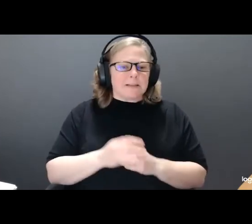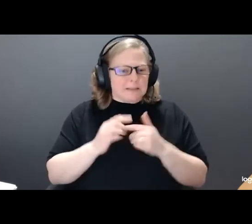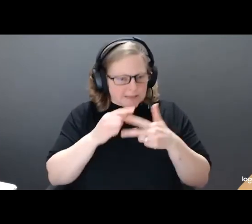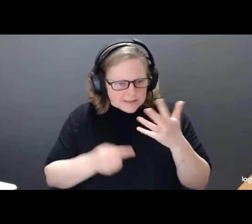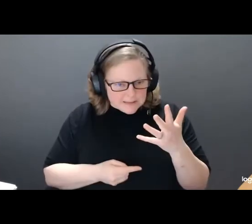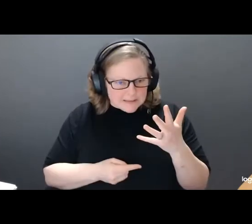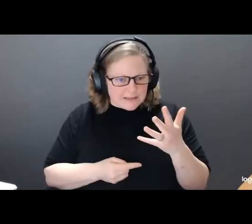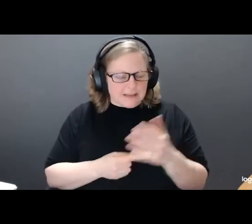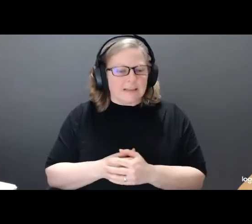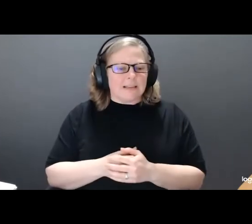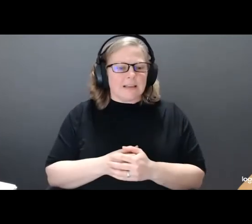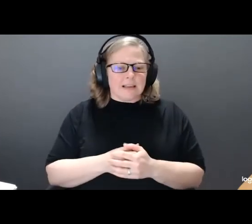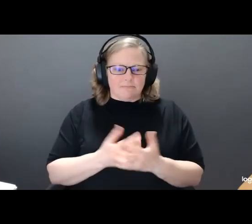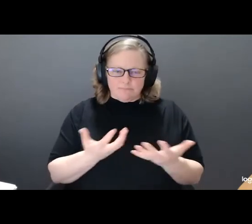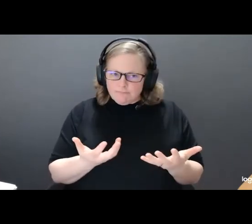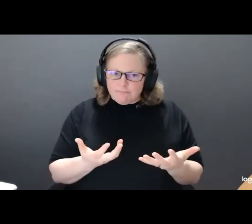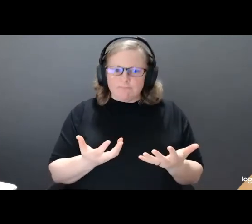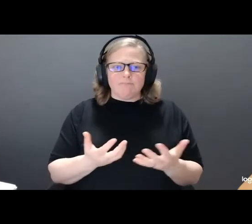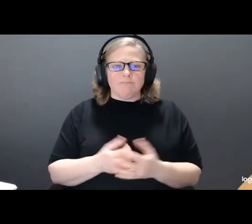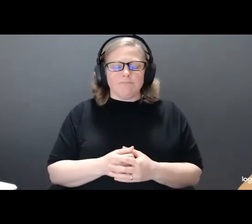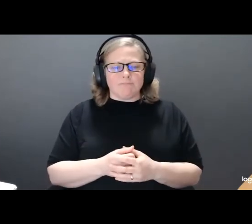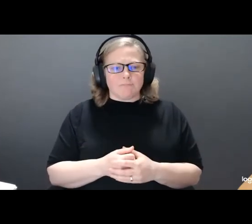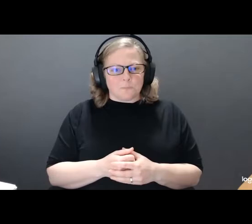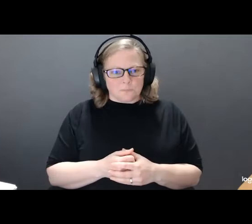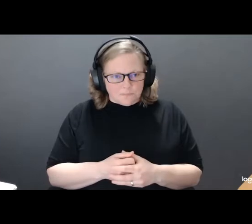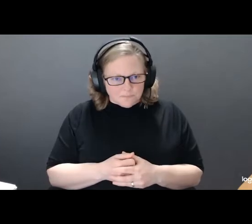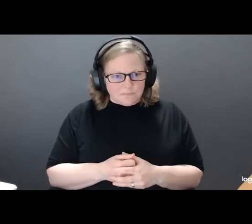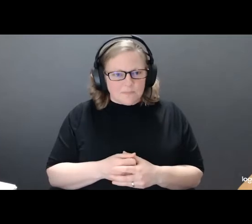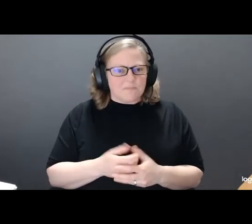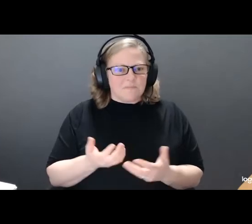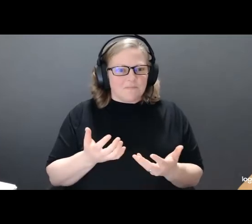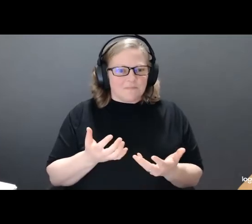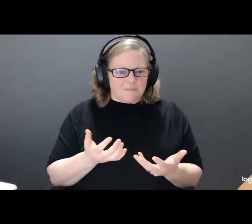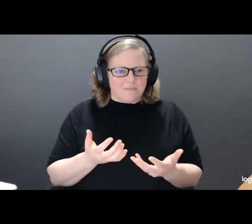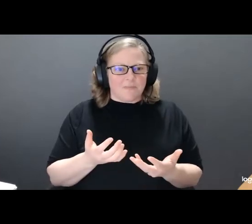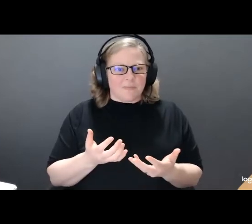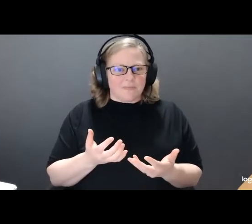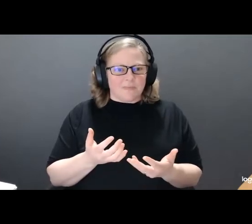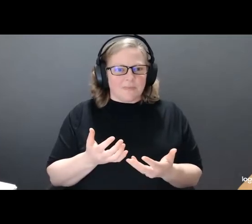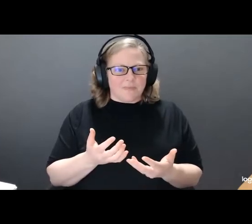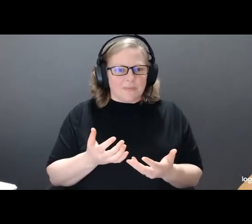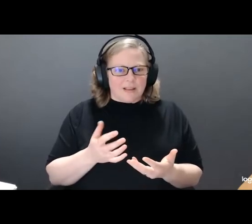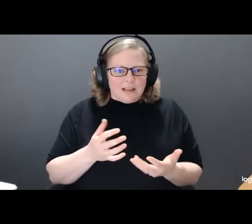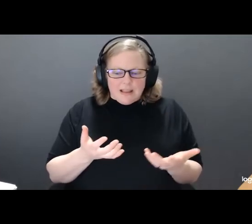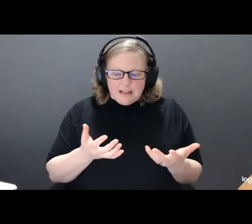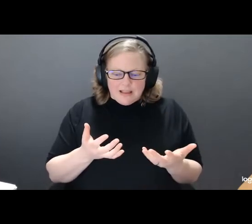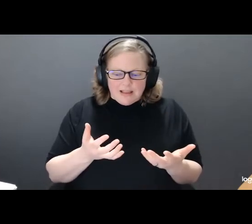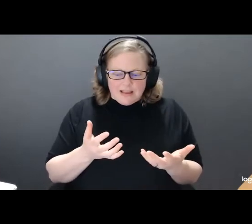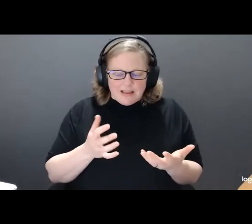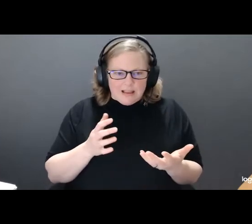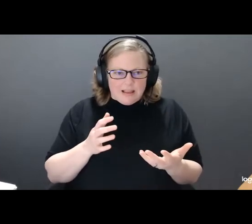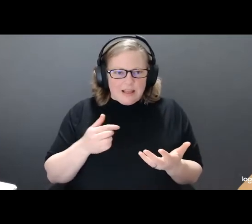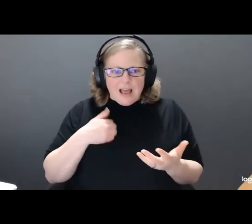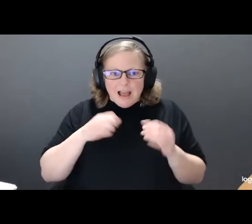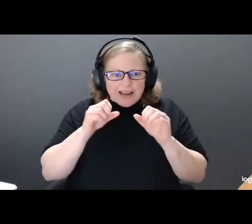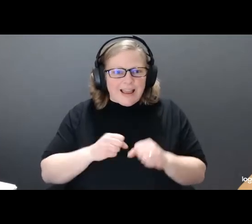And that ability is, that task of exploring complex ideas through a sophisticated aesthetic